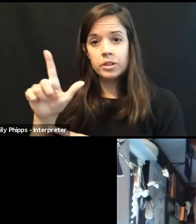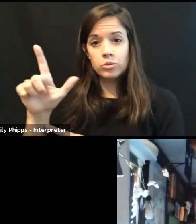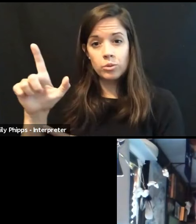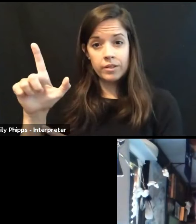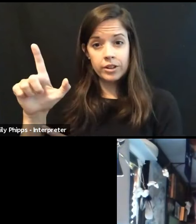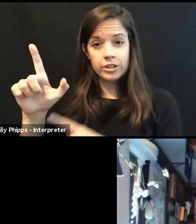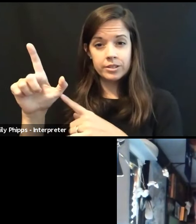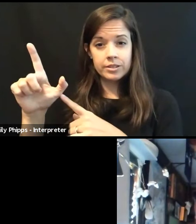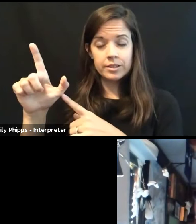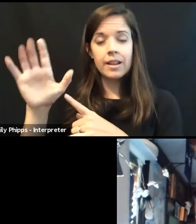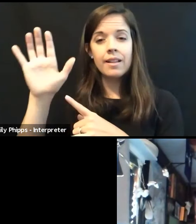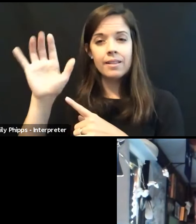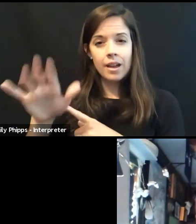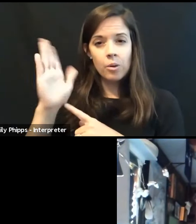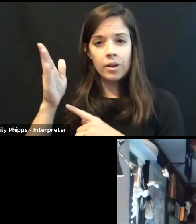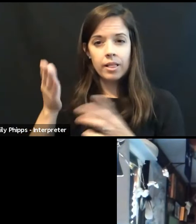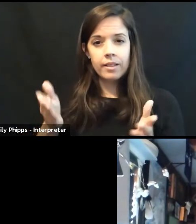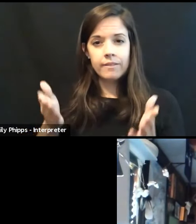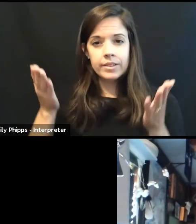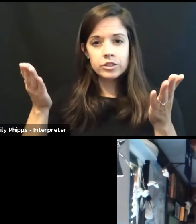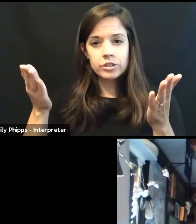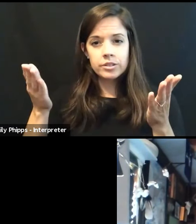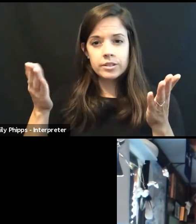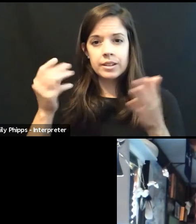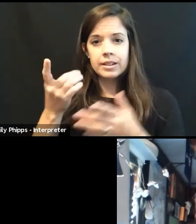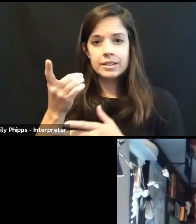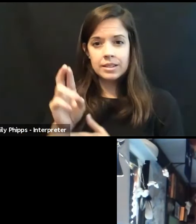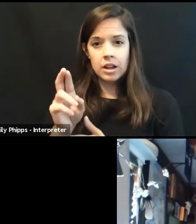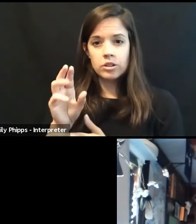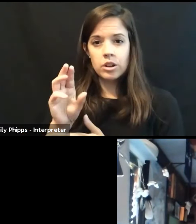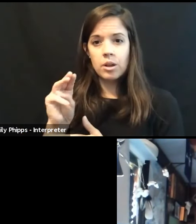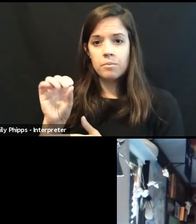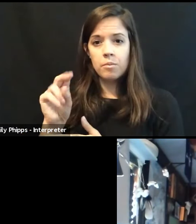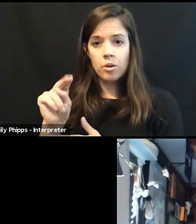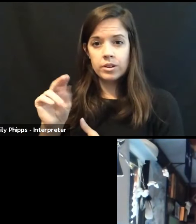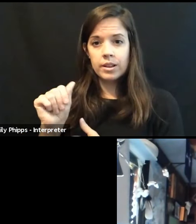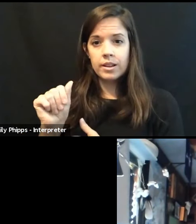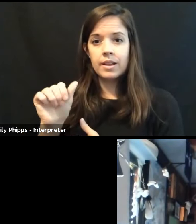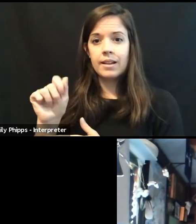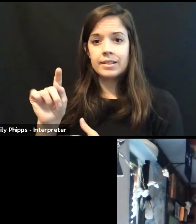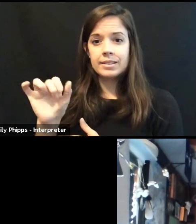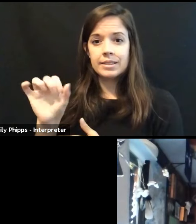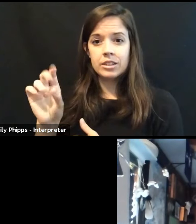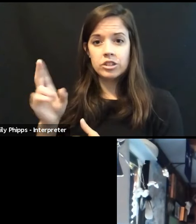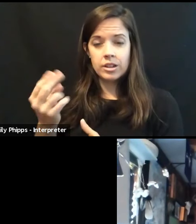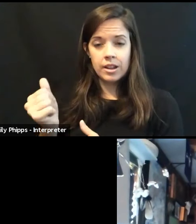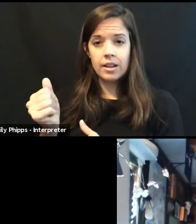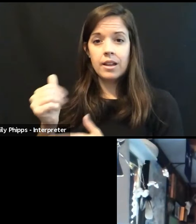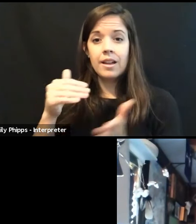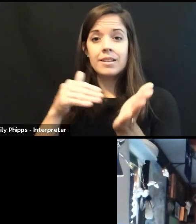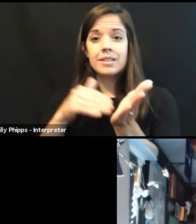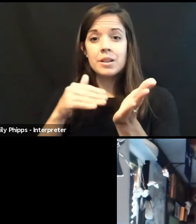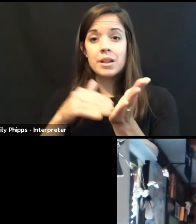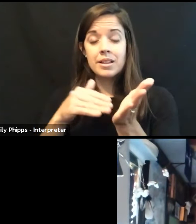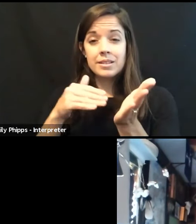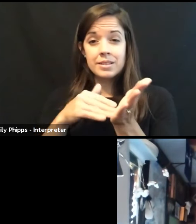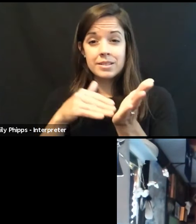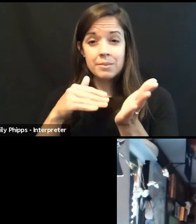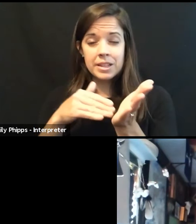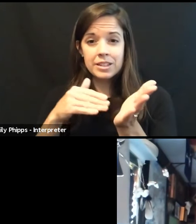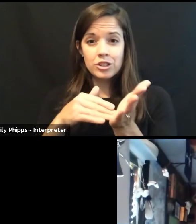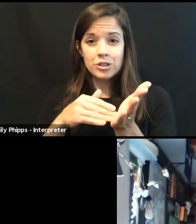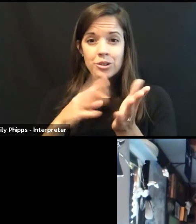is going to feature Dr. Mona Hanna-Attisha, the pediatrician who blew the whistle on